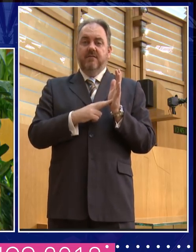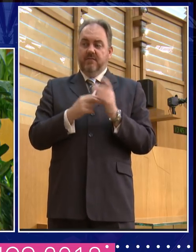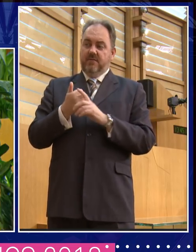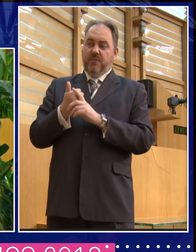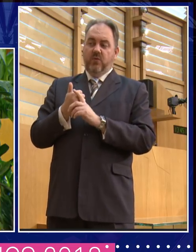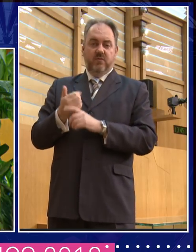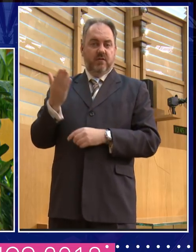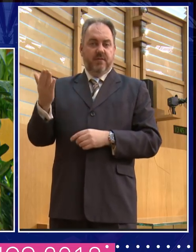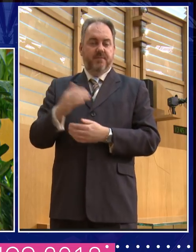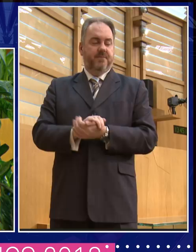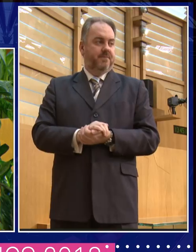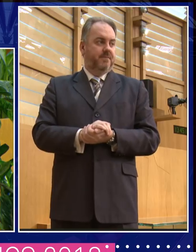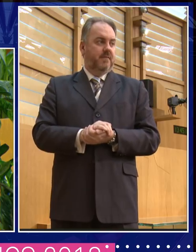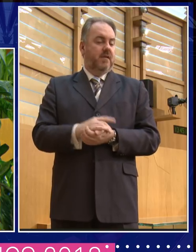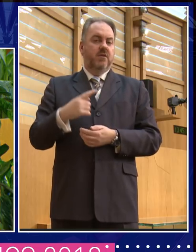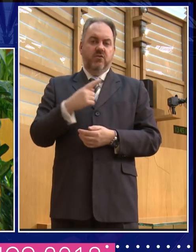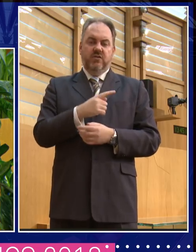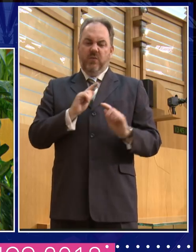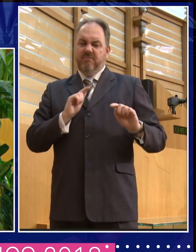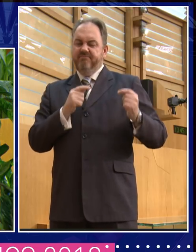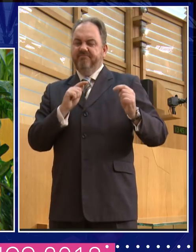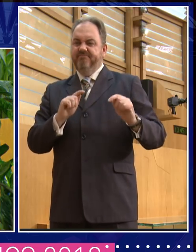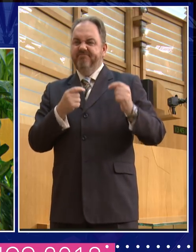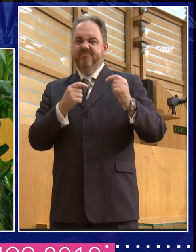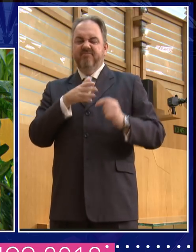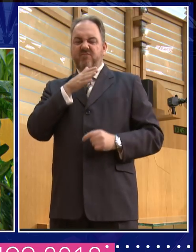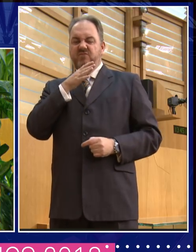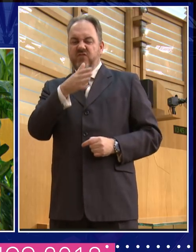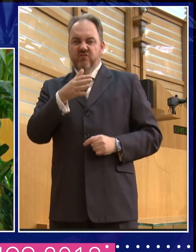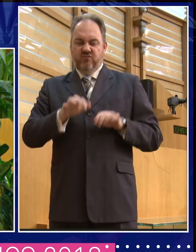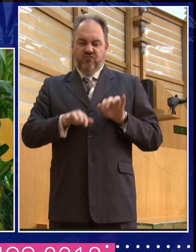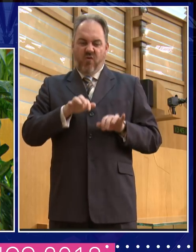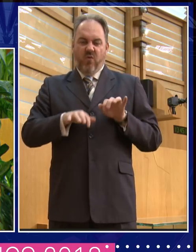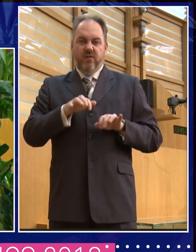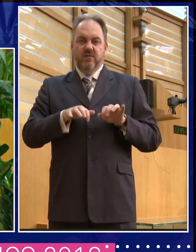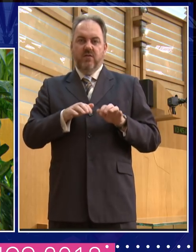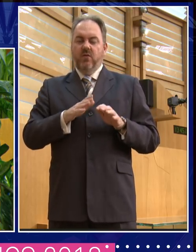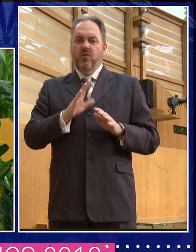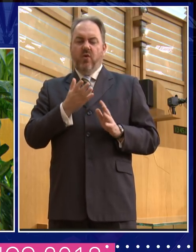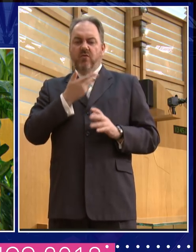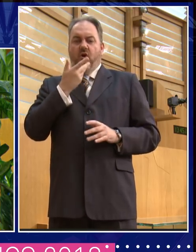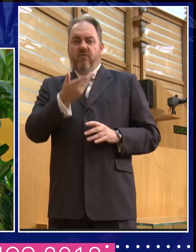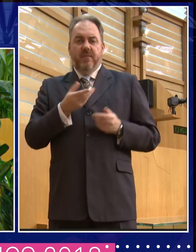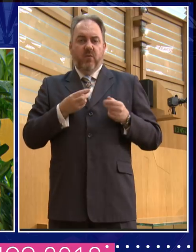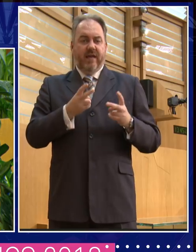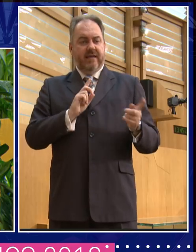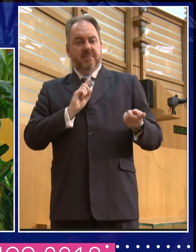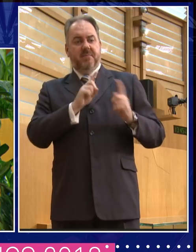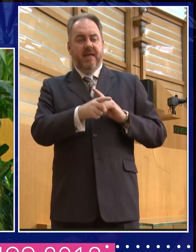on Twitter, responding to critics and trolls with reason and optimism. She sees this as a big part of her public